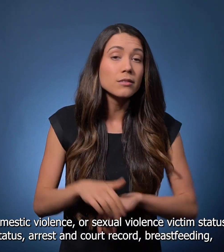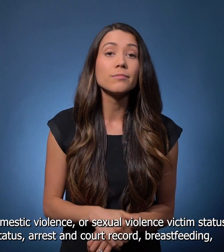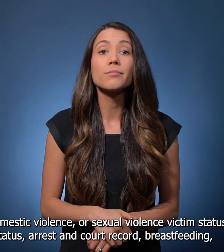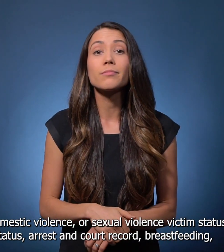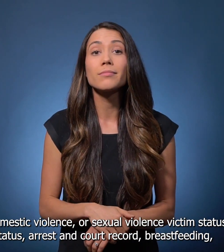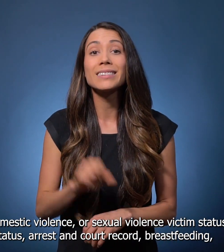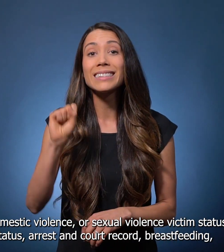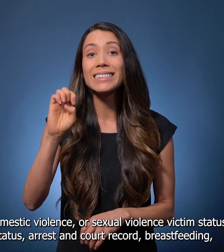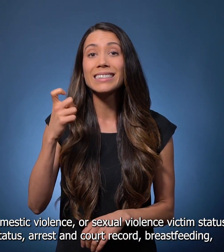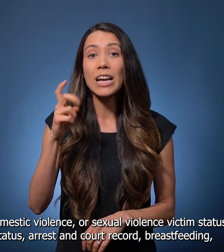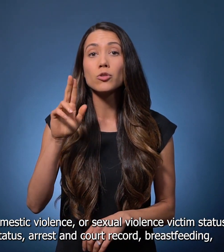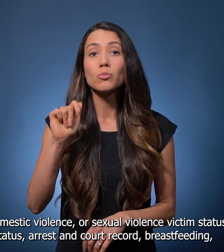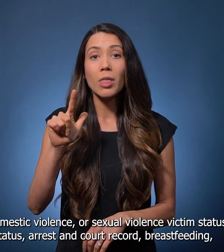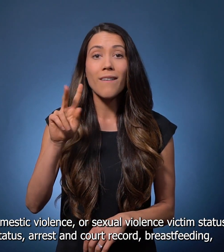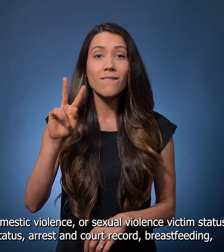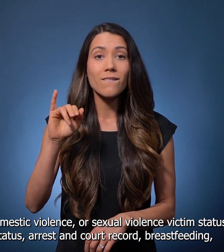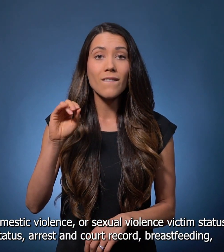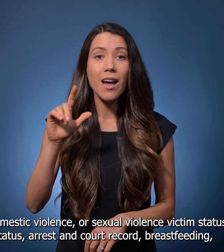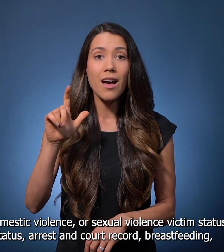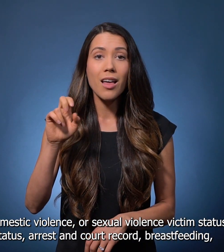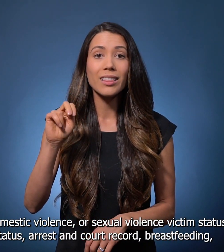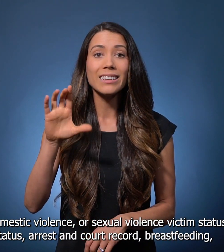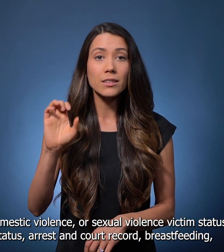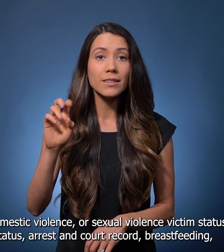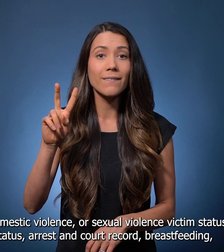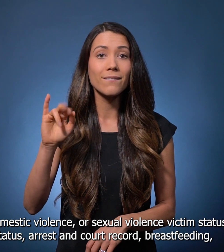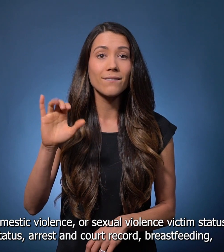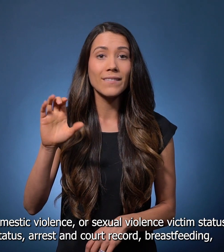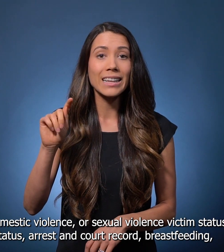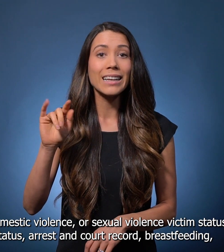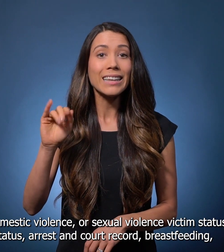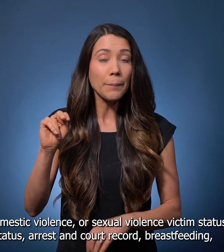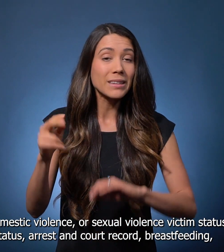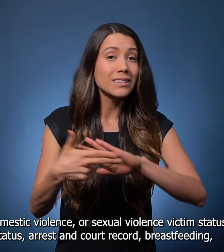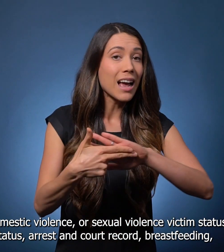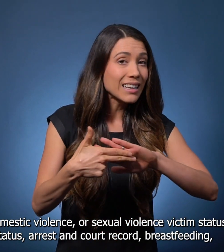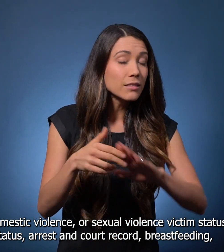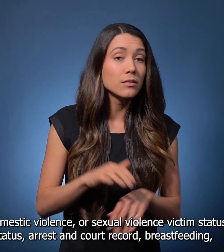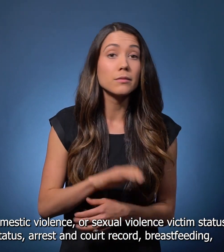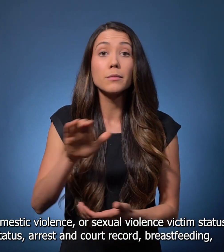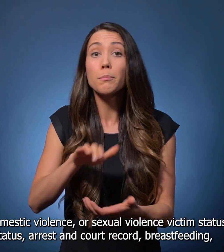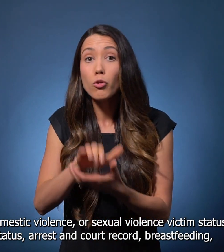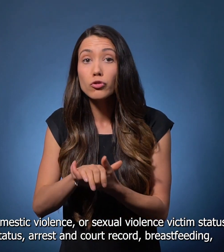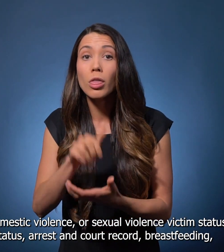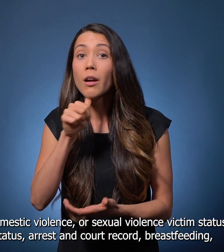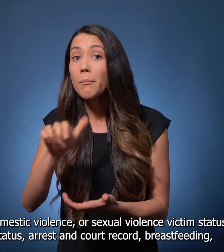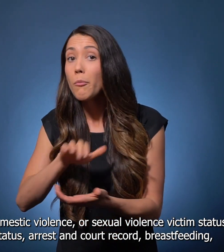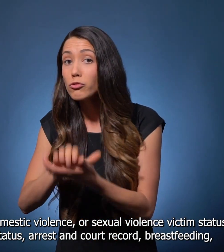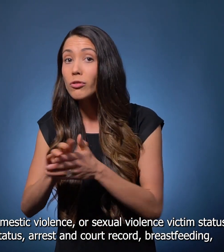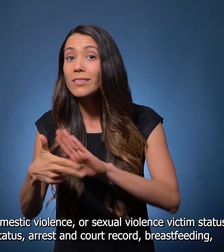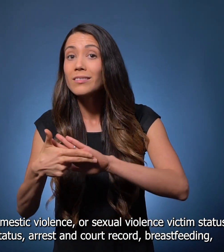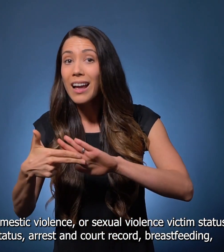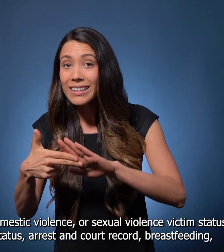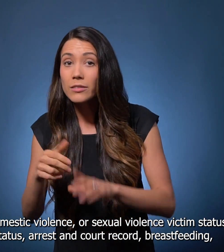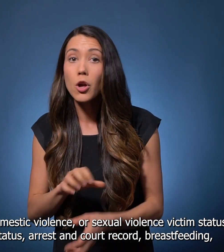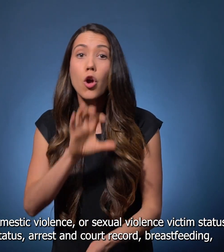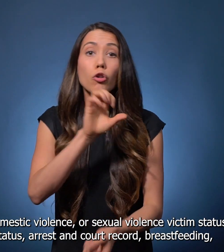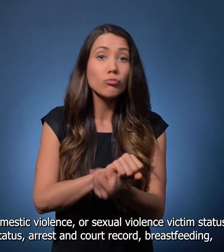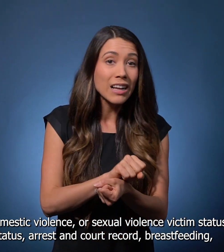violence status, or sexual violence victim status, marital status, arrest and court records,